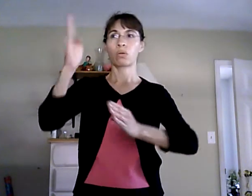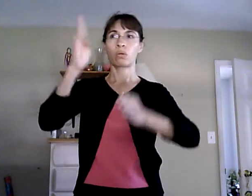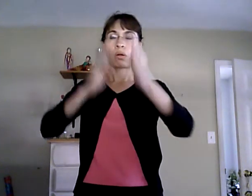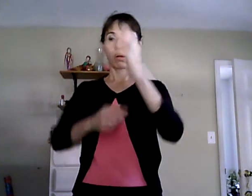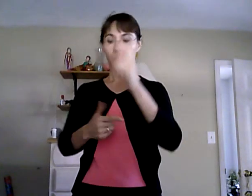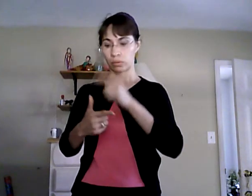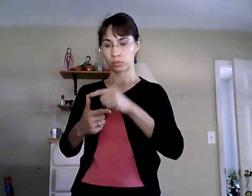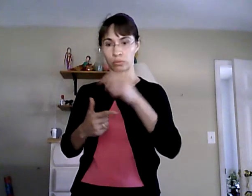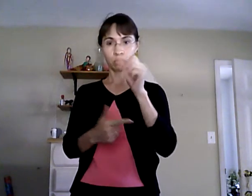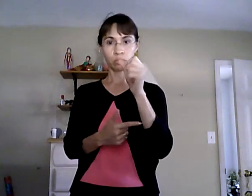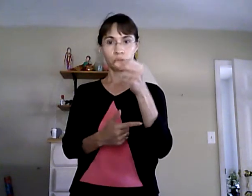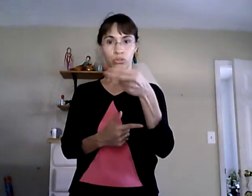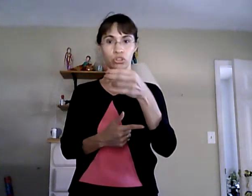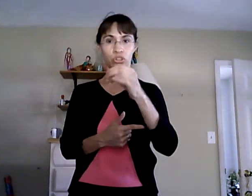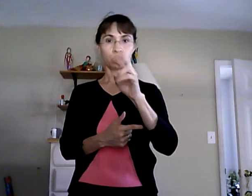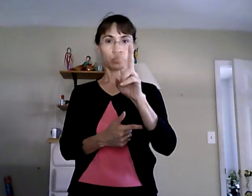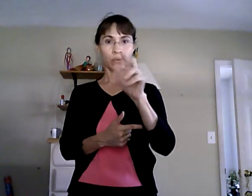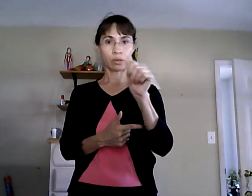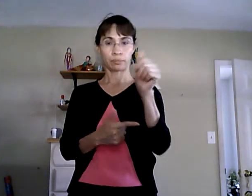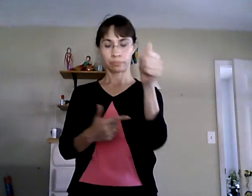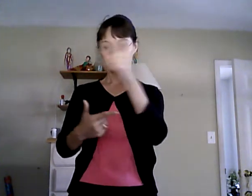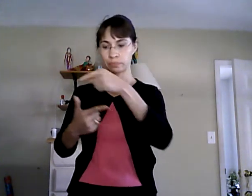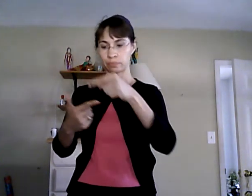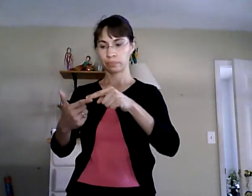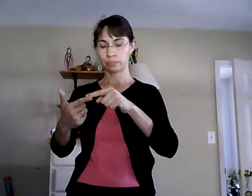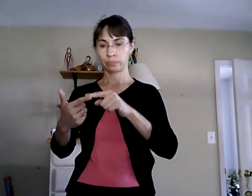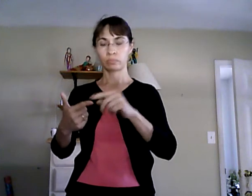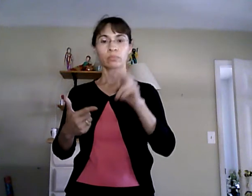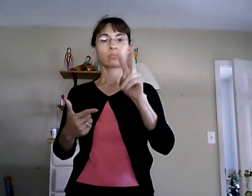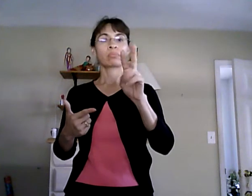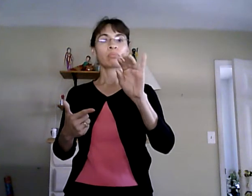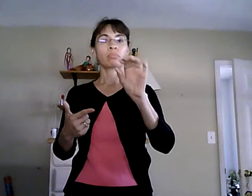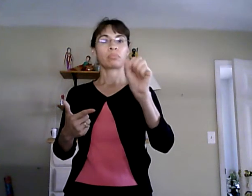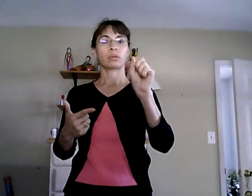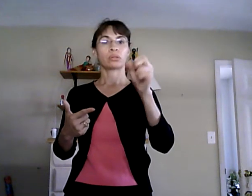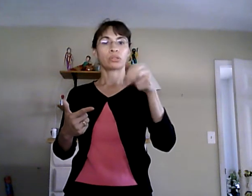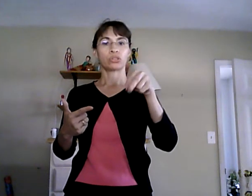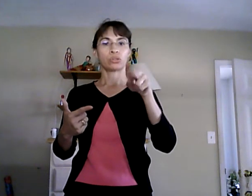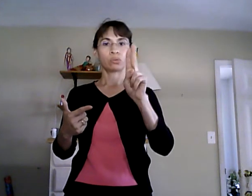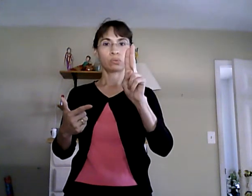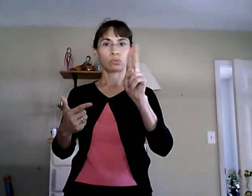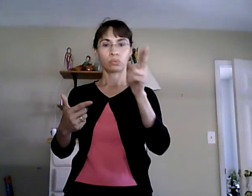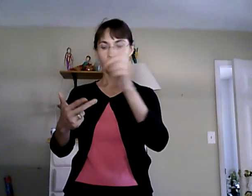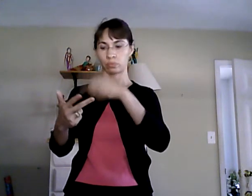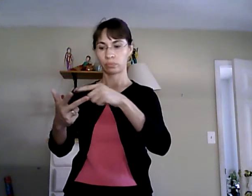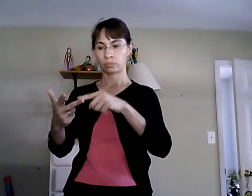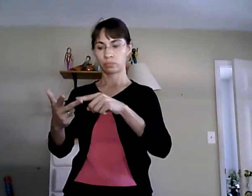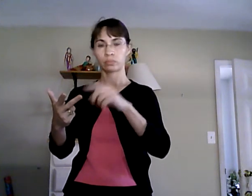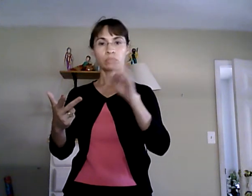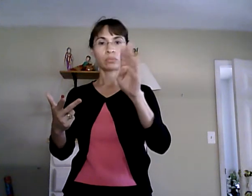we have a lot